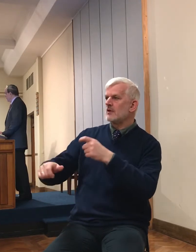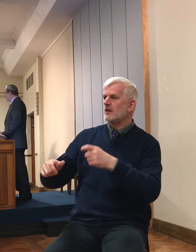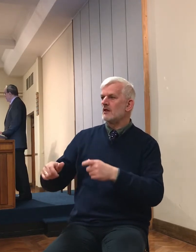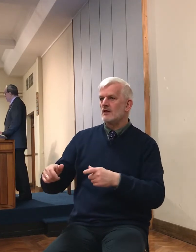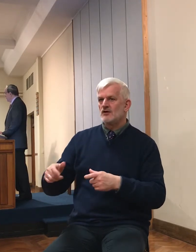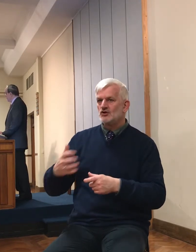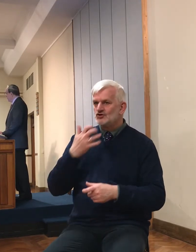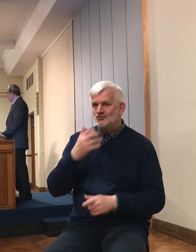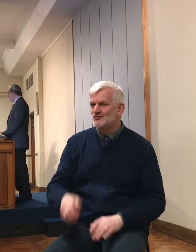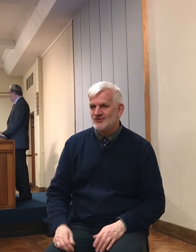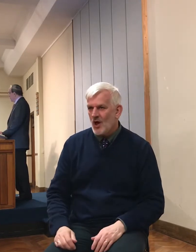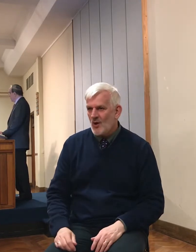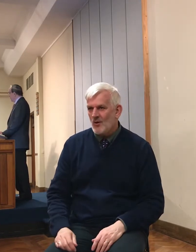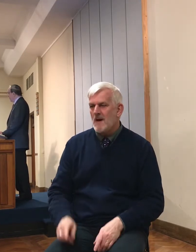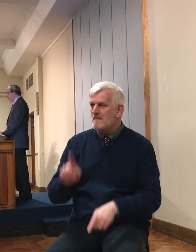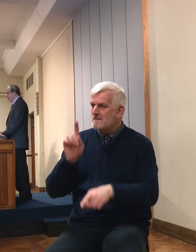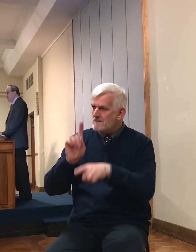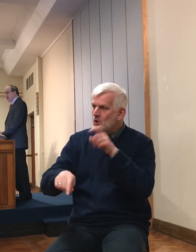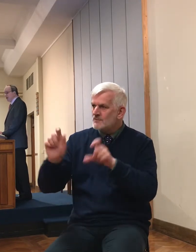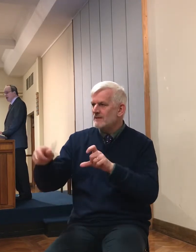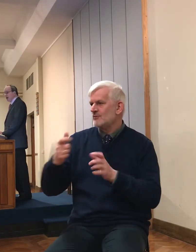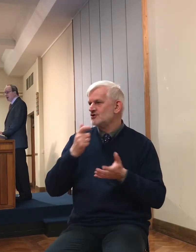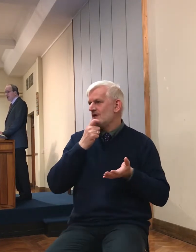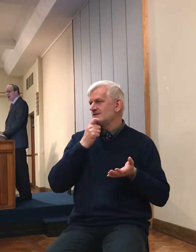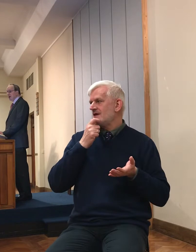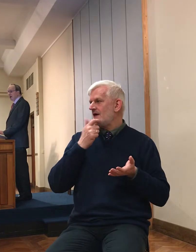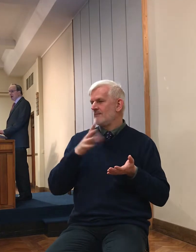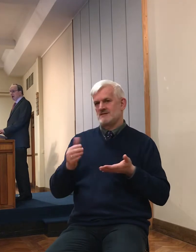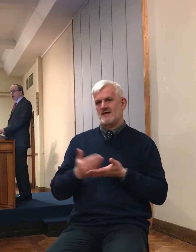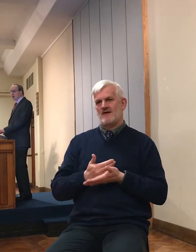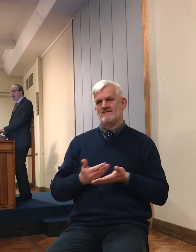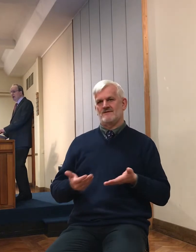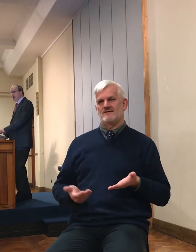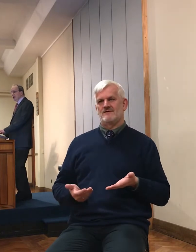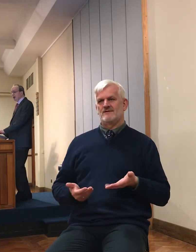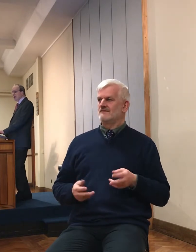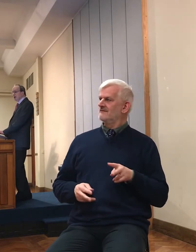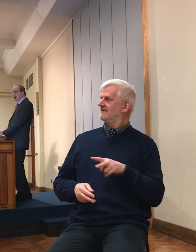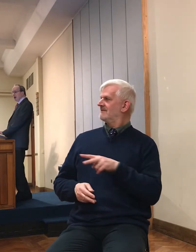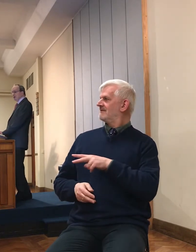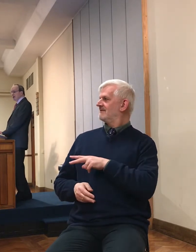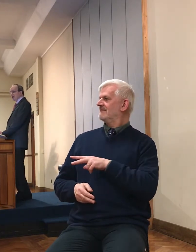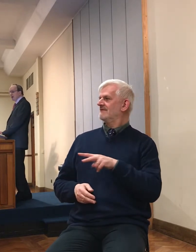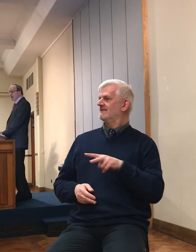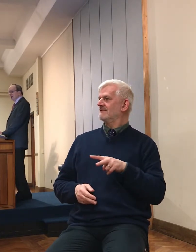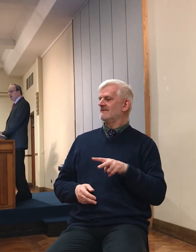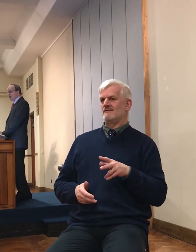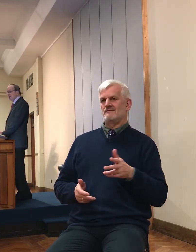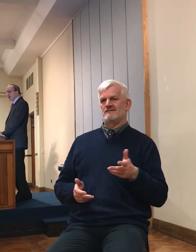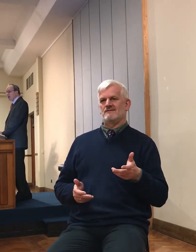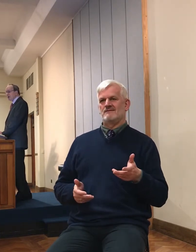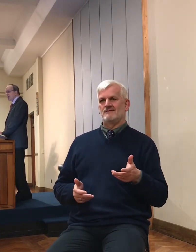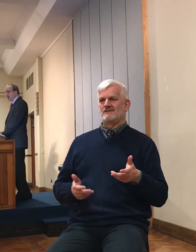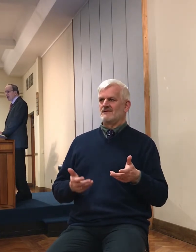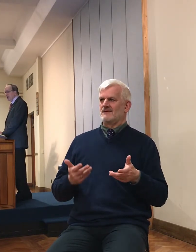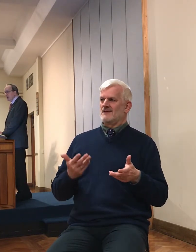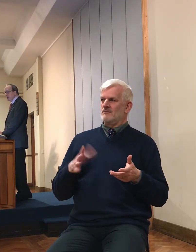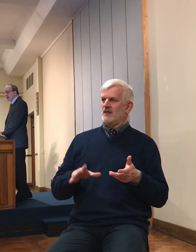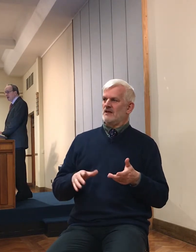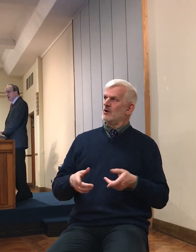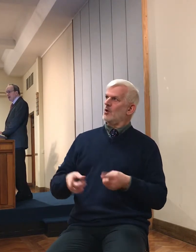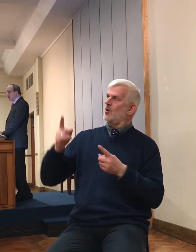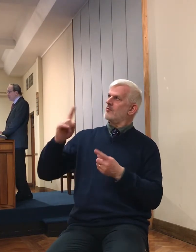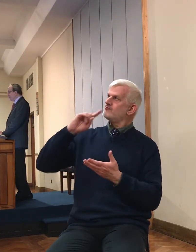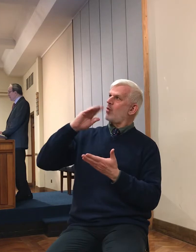Gentiles. We are saved Gentiles. We who had no part in the promises of God